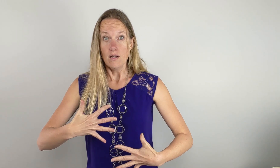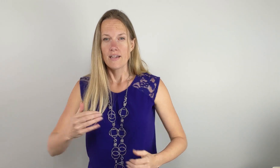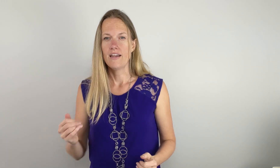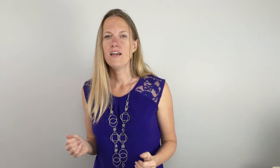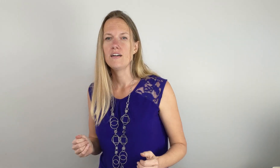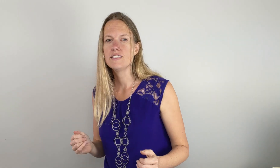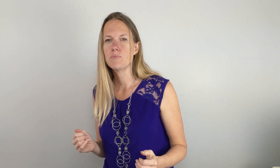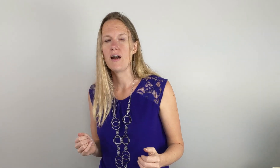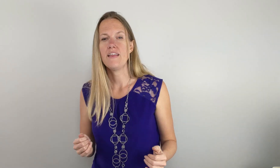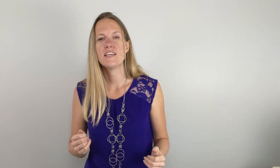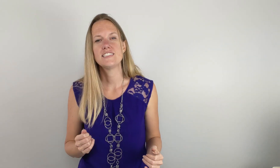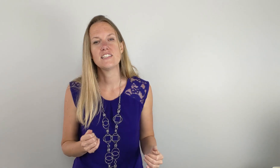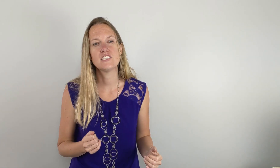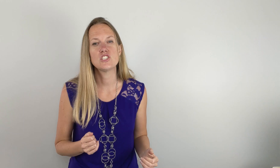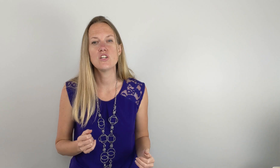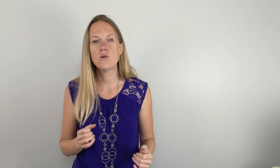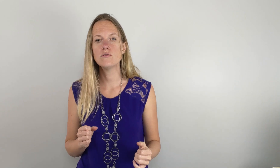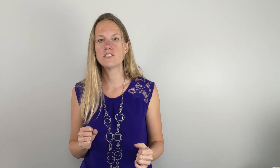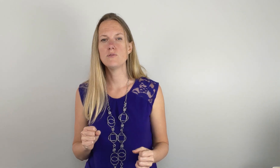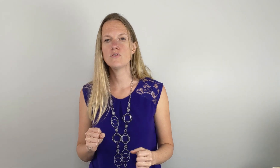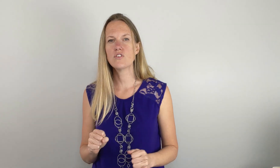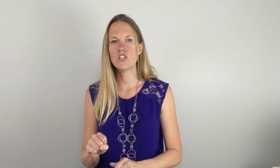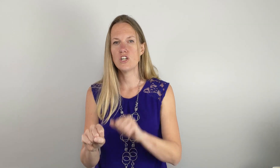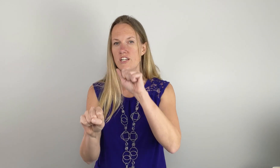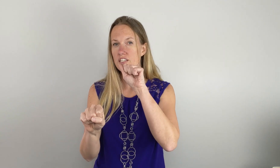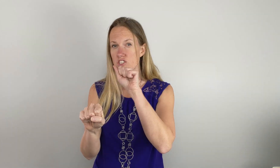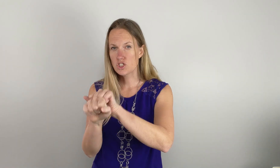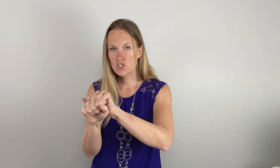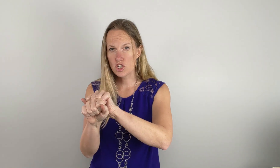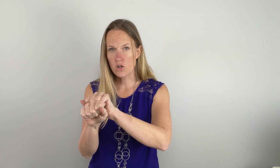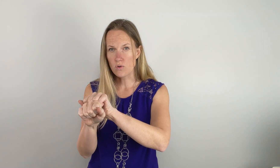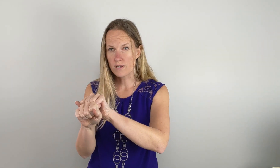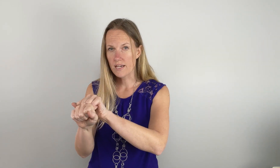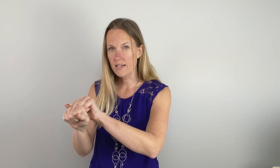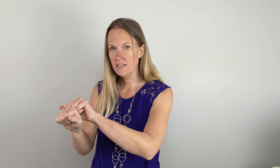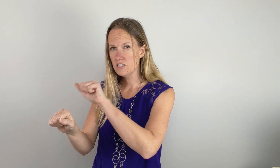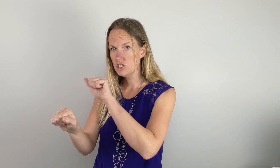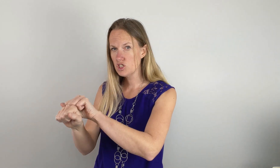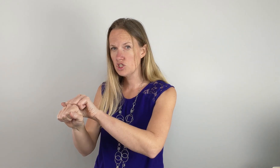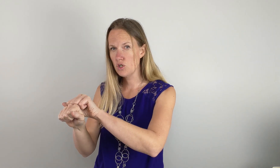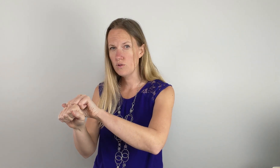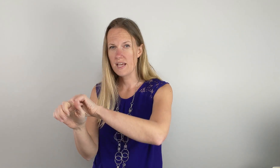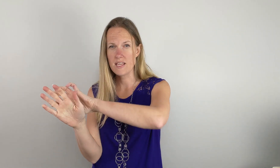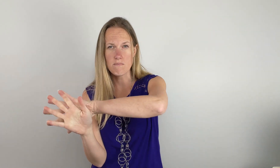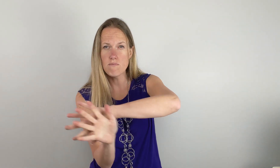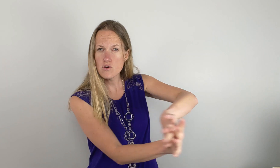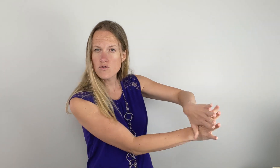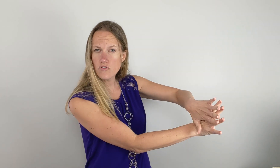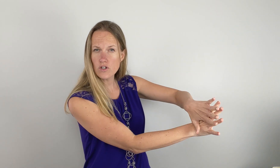Okay held its breath till the stone was moved for good. The stone. Okay. Stone and then moved for